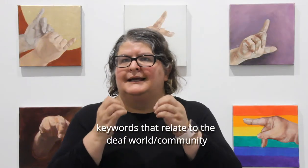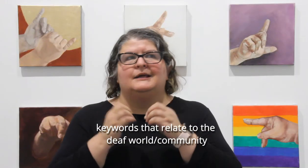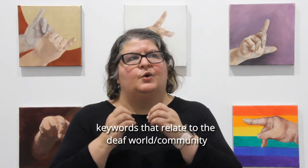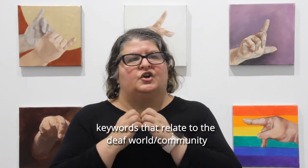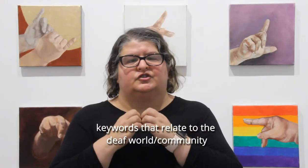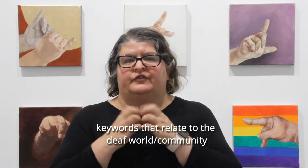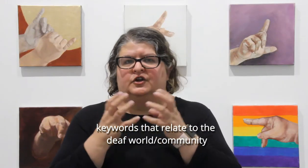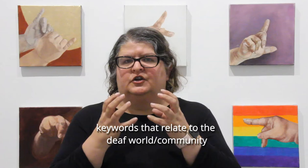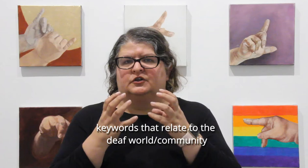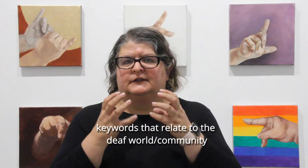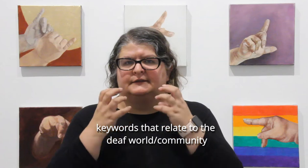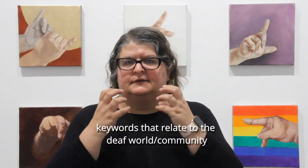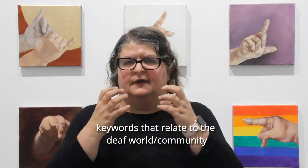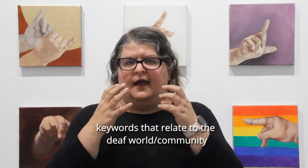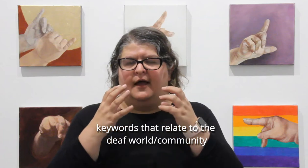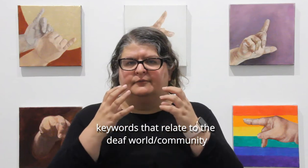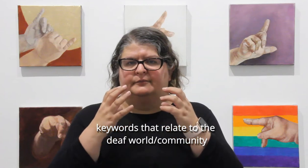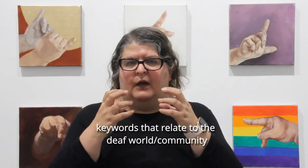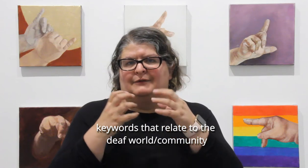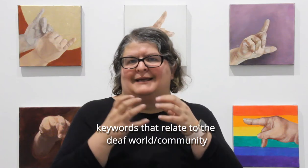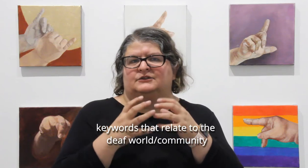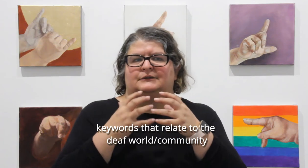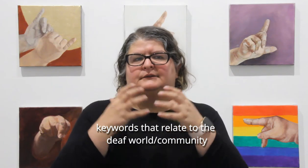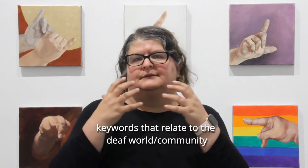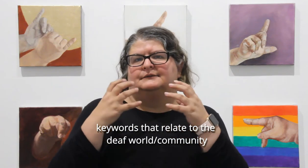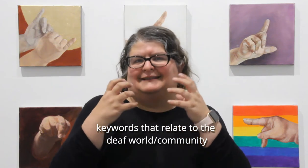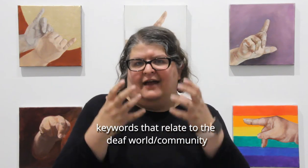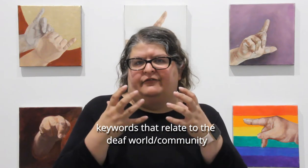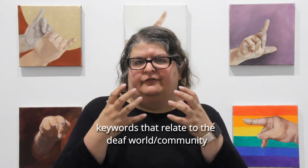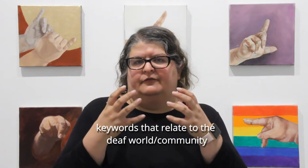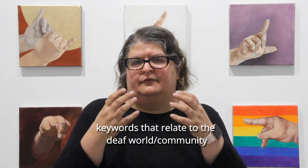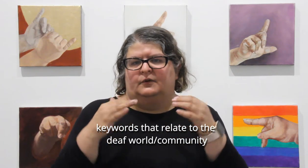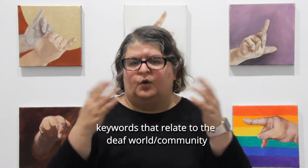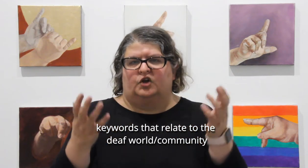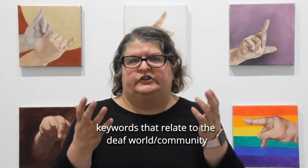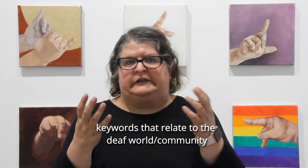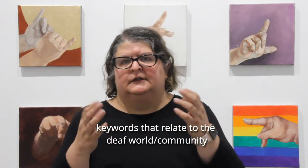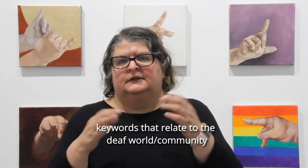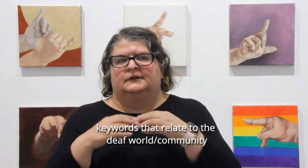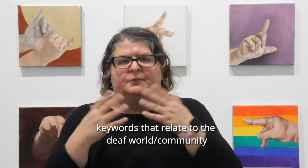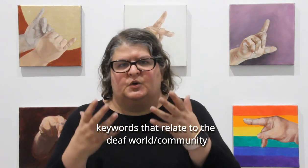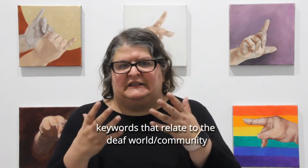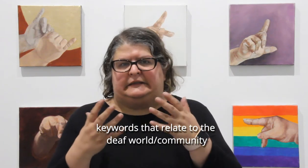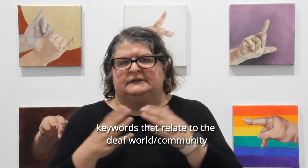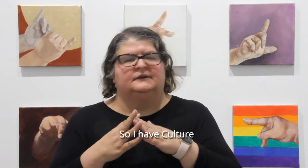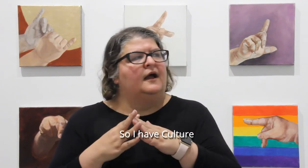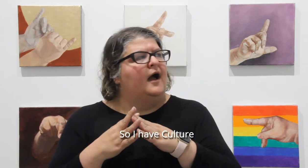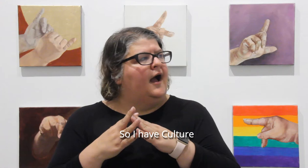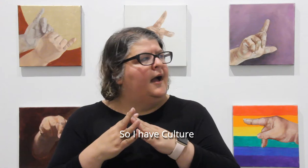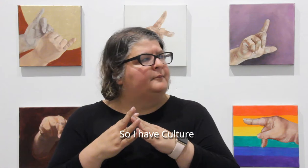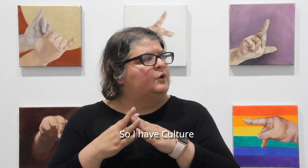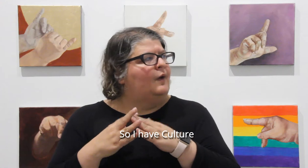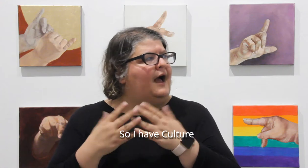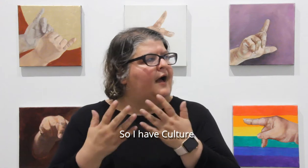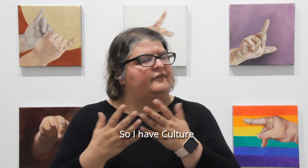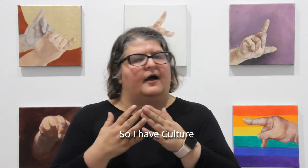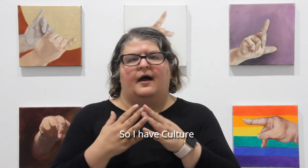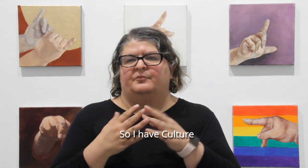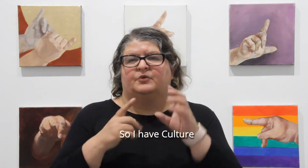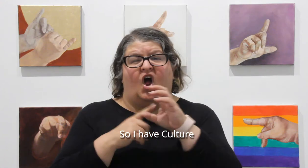keywords for the, um, that relates to the deaf world, communities. Um, so I have, um, um,